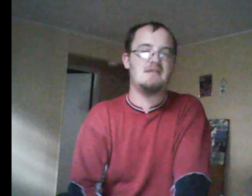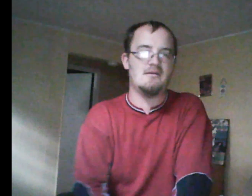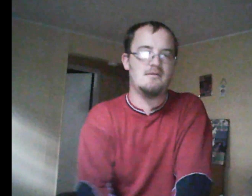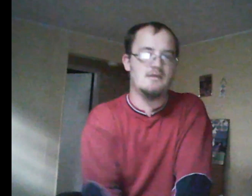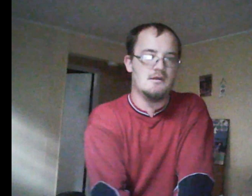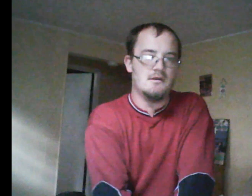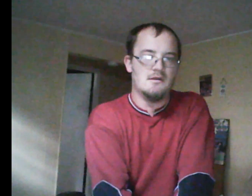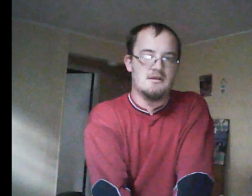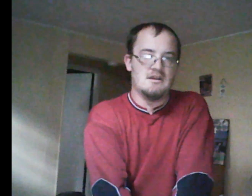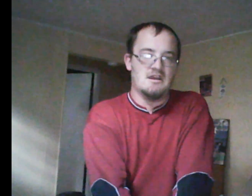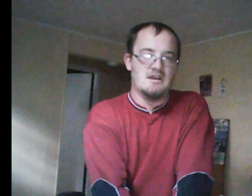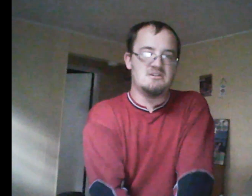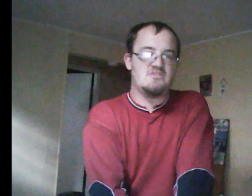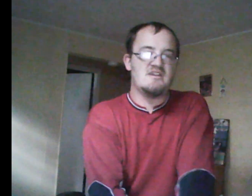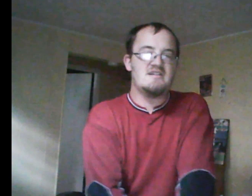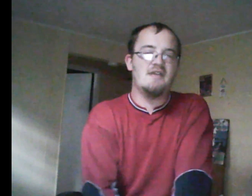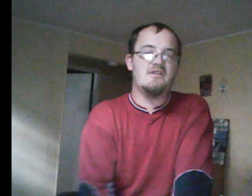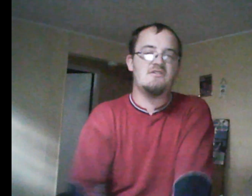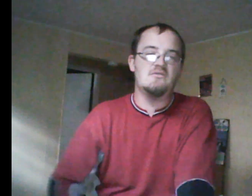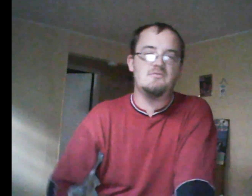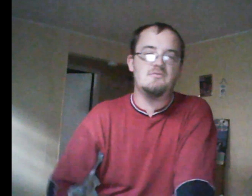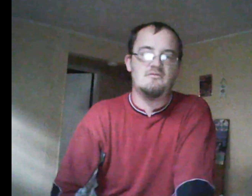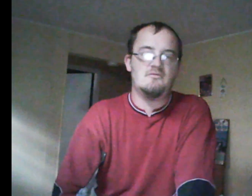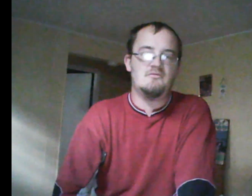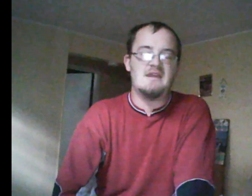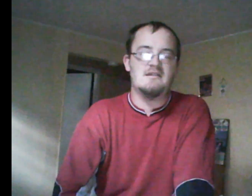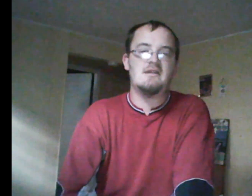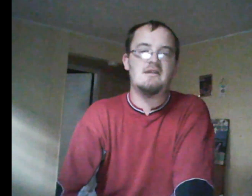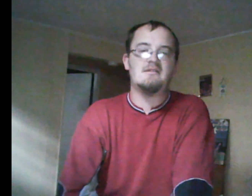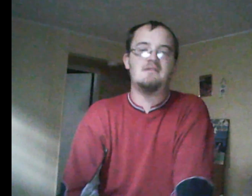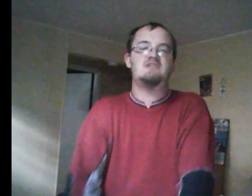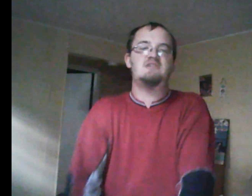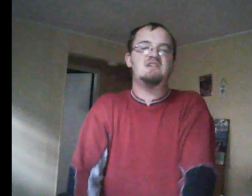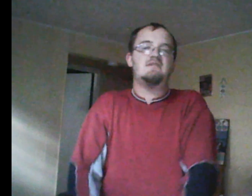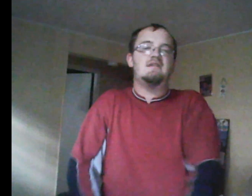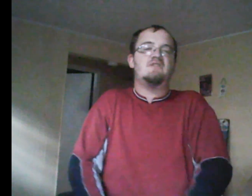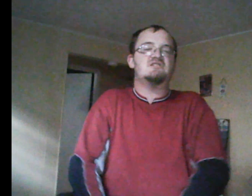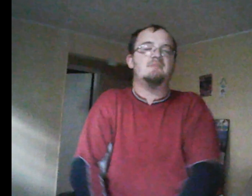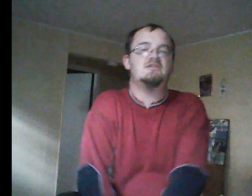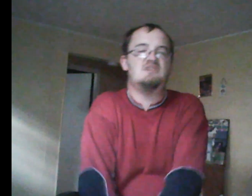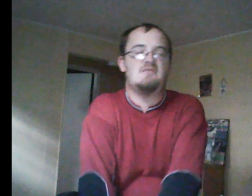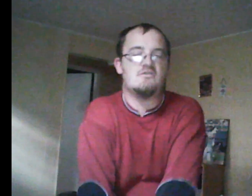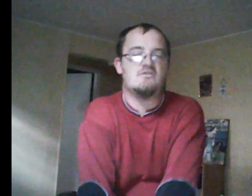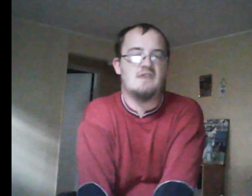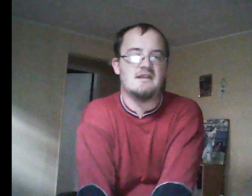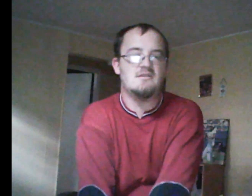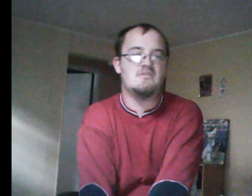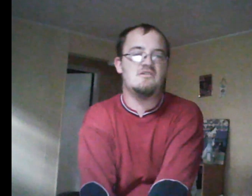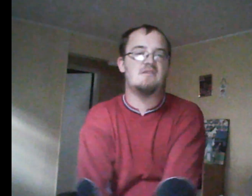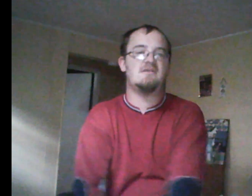Manny and Liberty, that she doesn't need their friendship. But she was, course, lying. Number two was thinking, thinking that why would an abuser come to digress